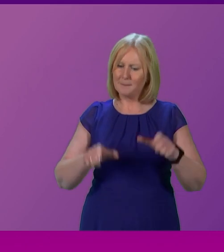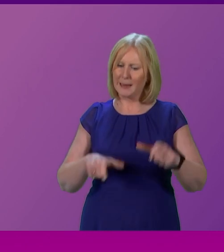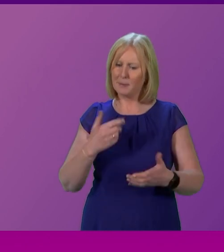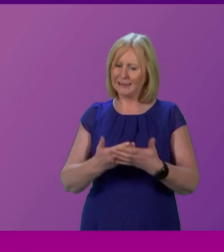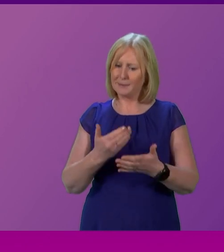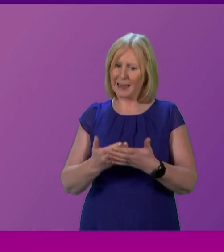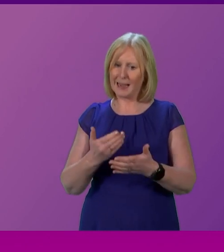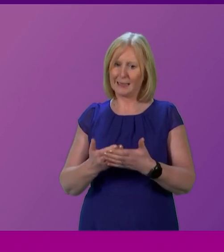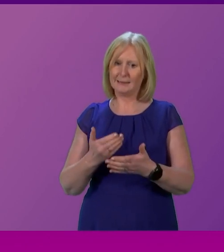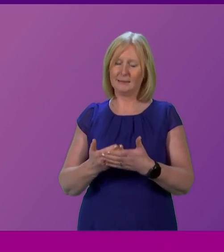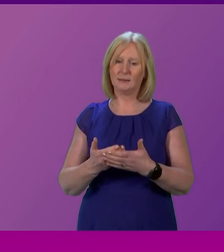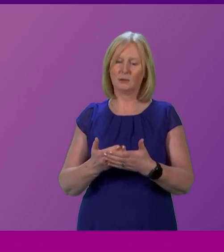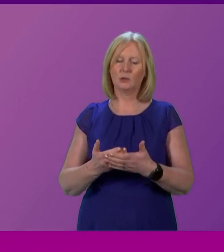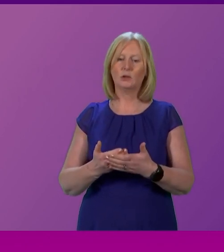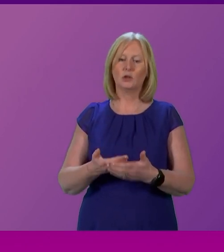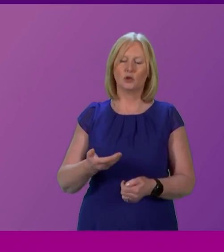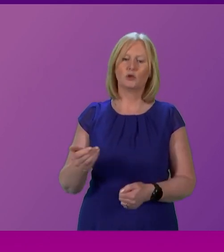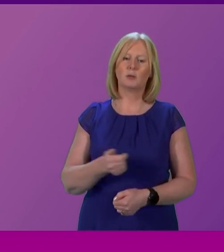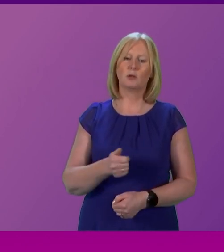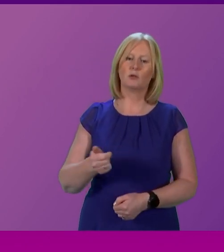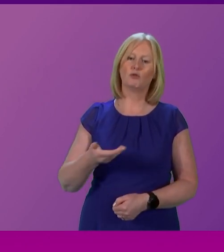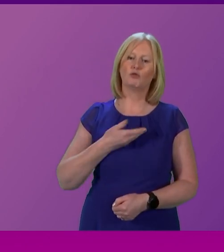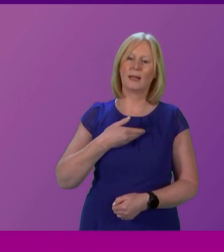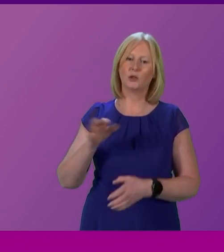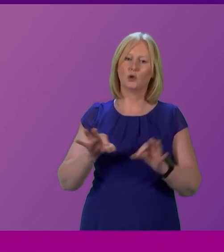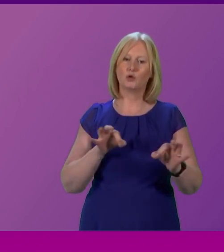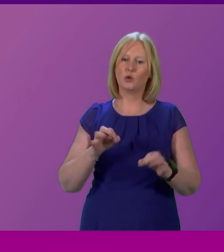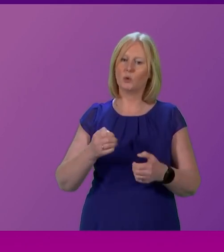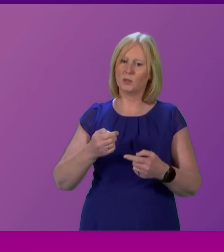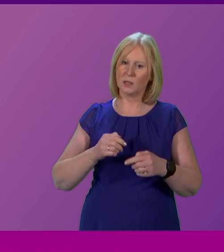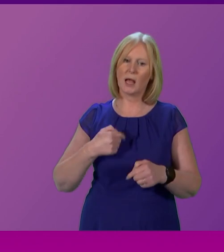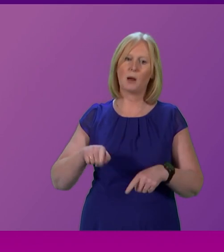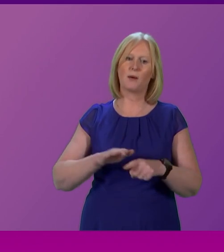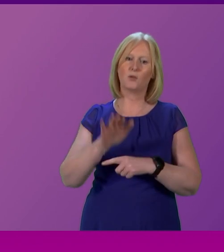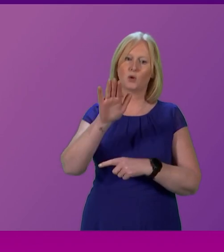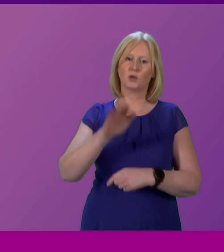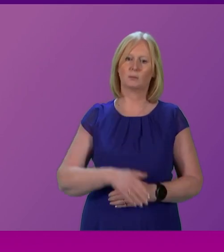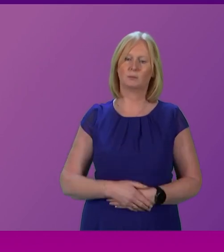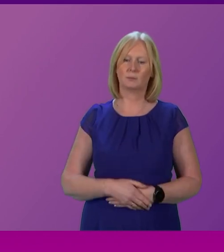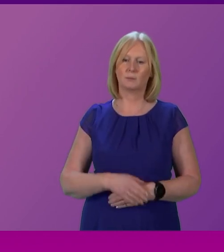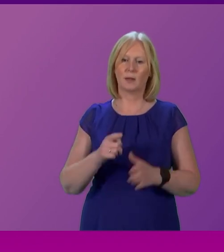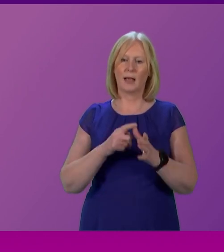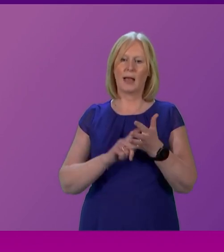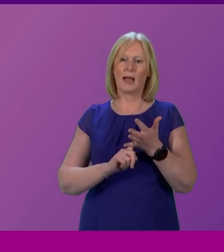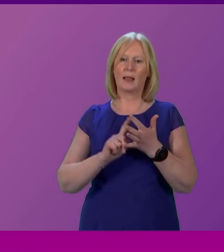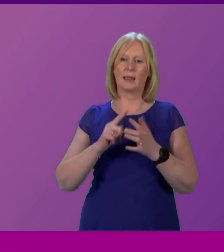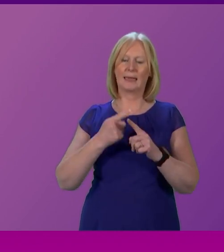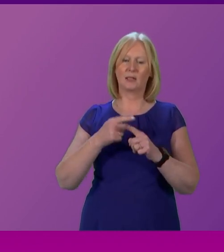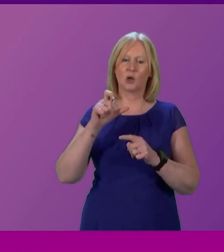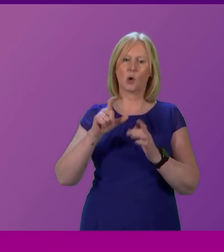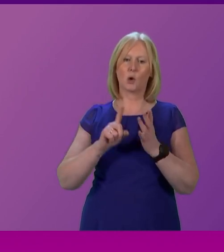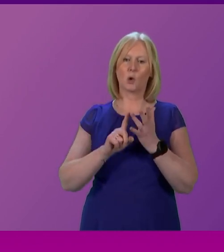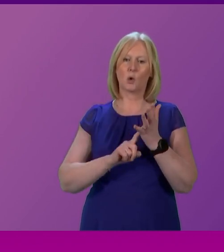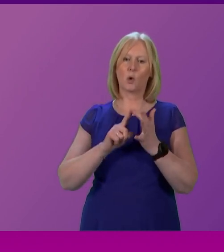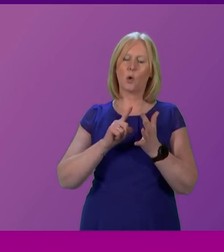deliver is the right to choose our constitutional future. Alex Cole-Hamilton, on the 3rd July last year, was asked